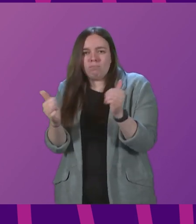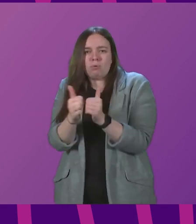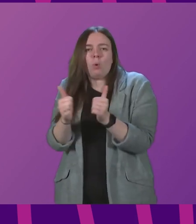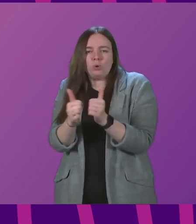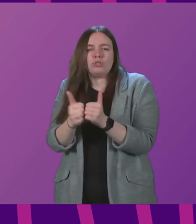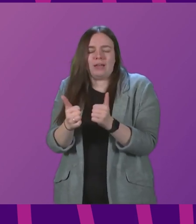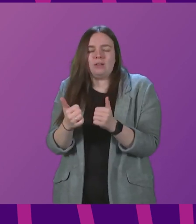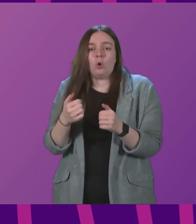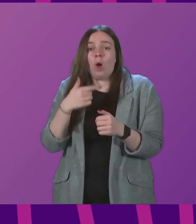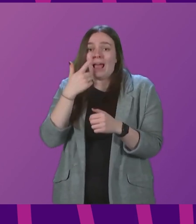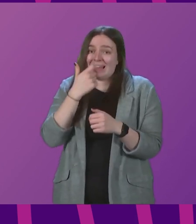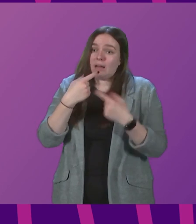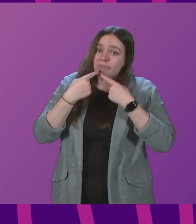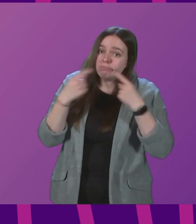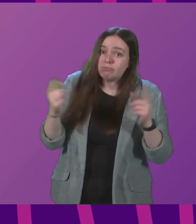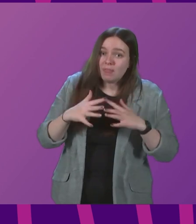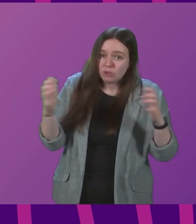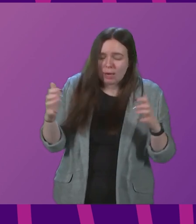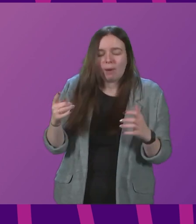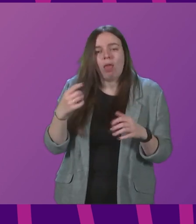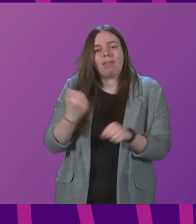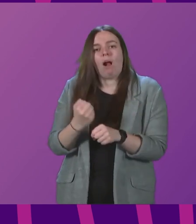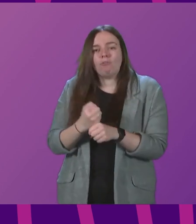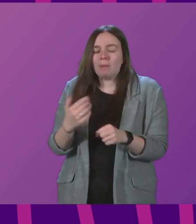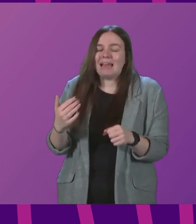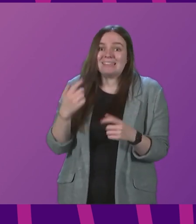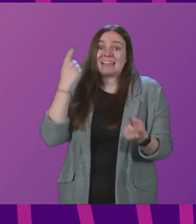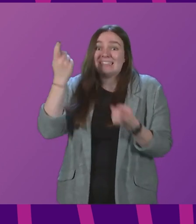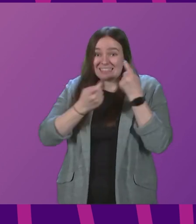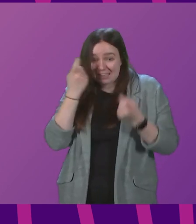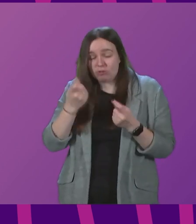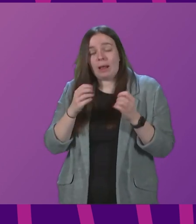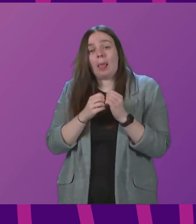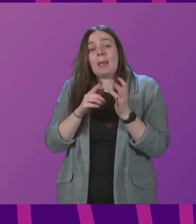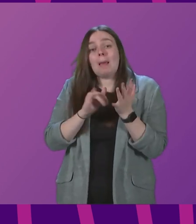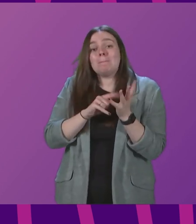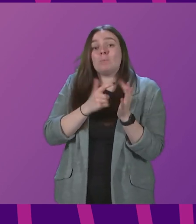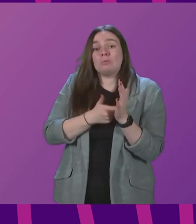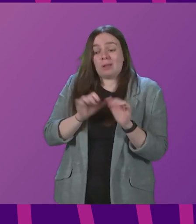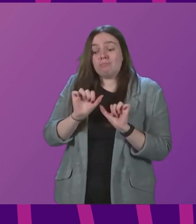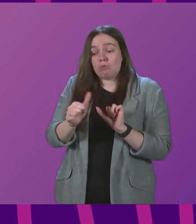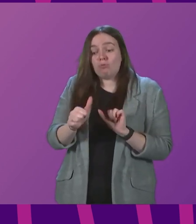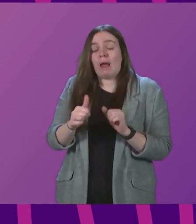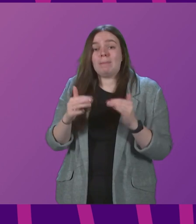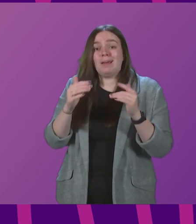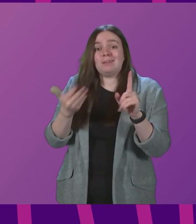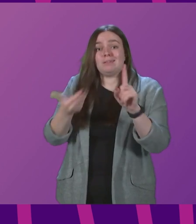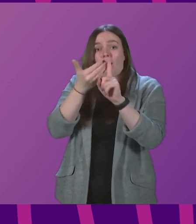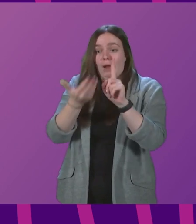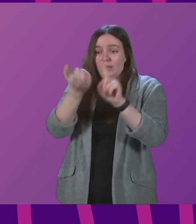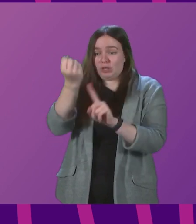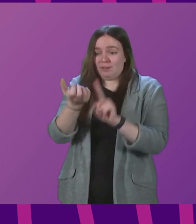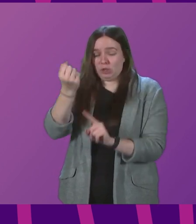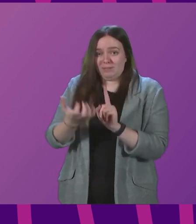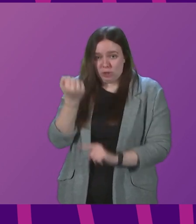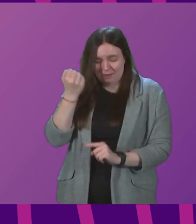So I can tell the Chamber that the government is actively considering, as the booster programme meets its target, moving away from the